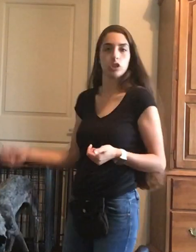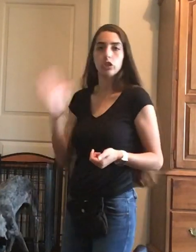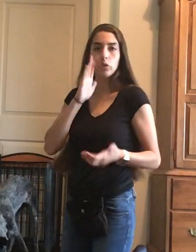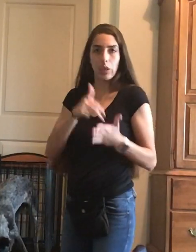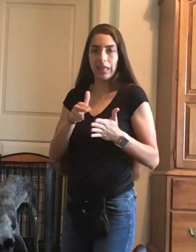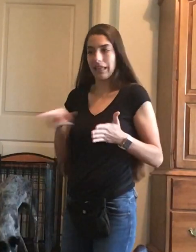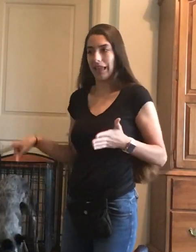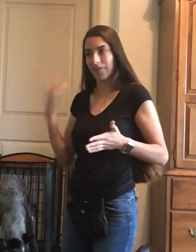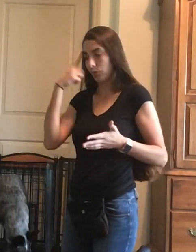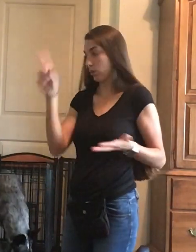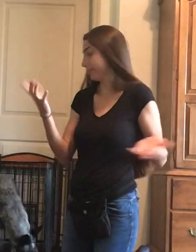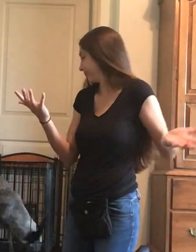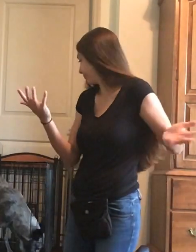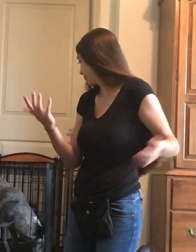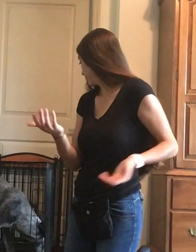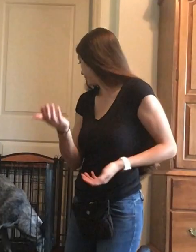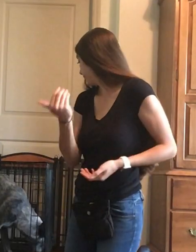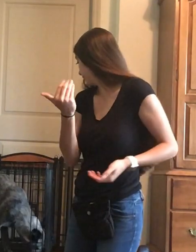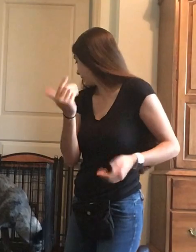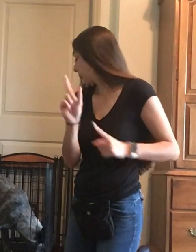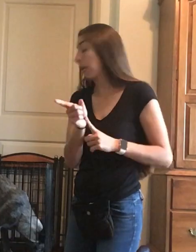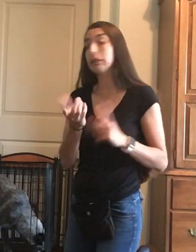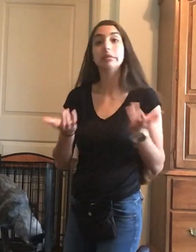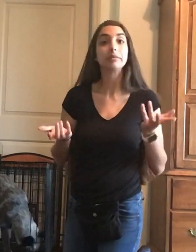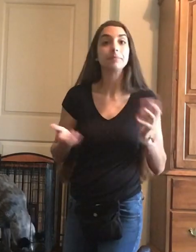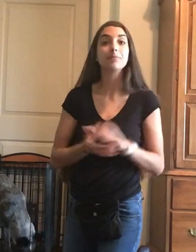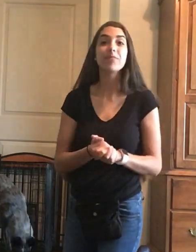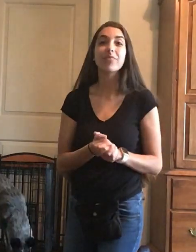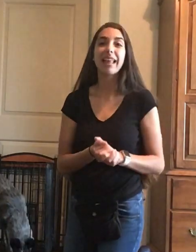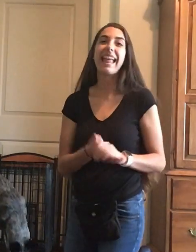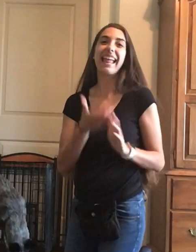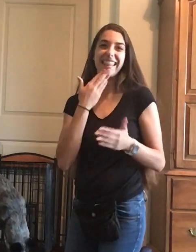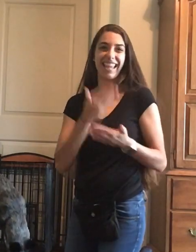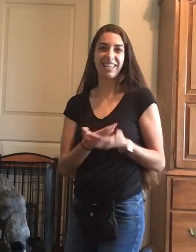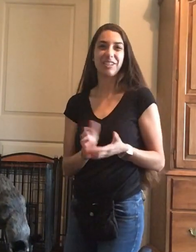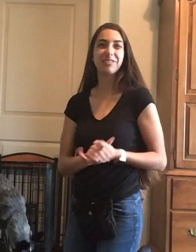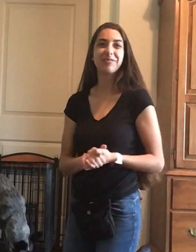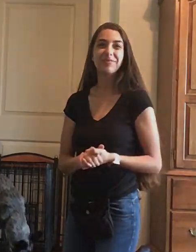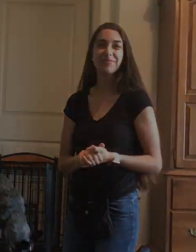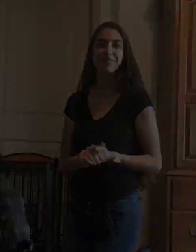Kong, and she's going to lick that for, who knows, 15 minutes. Thank you.